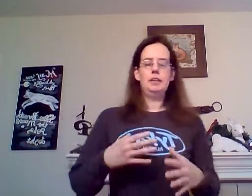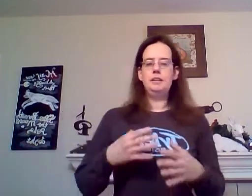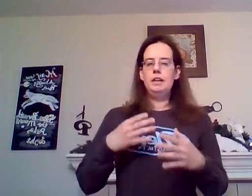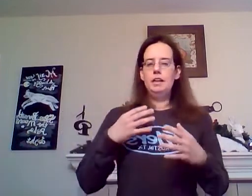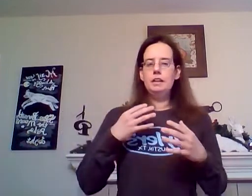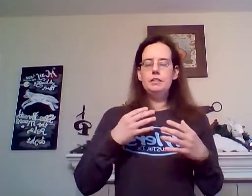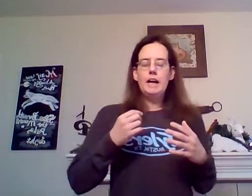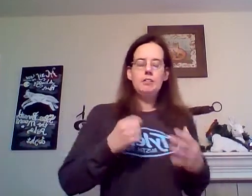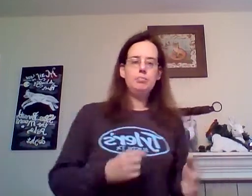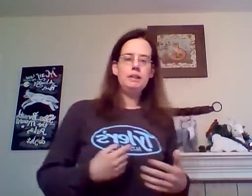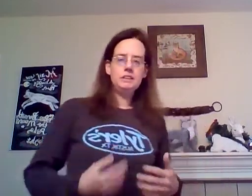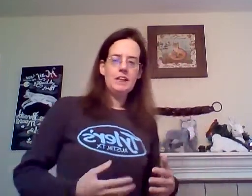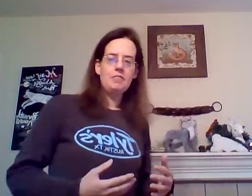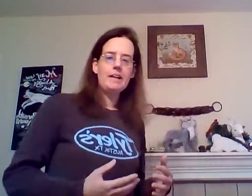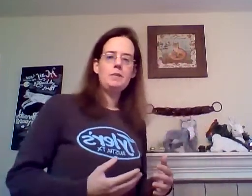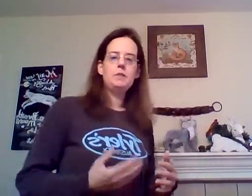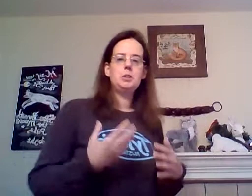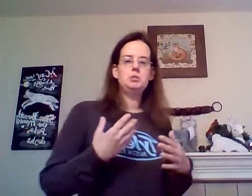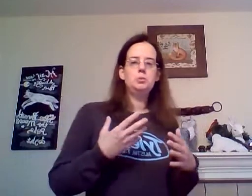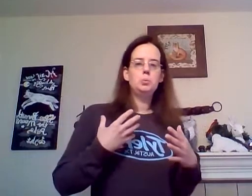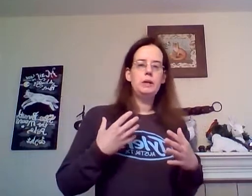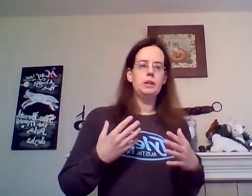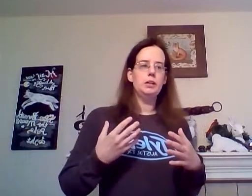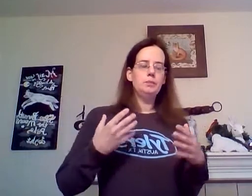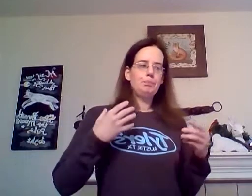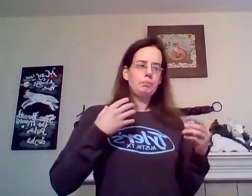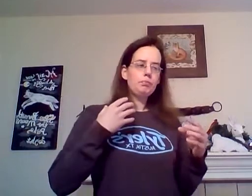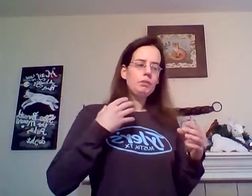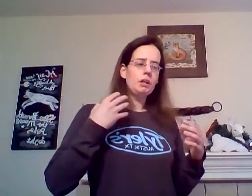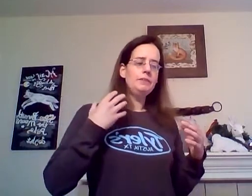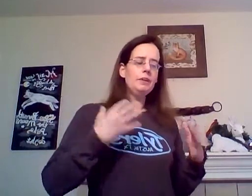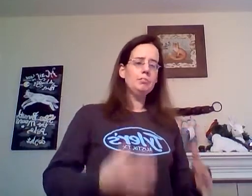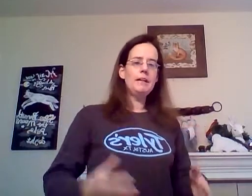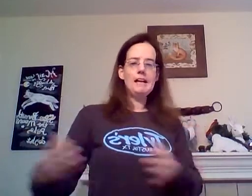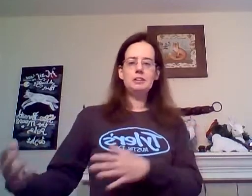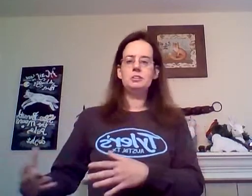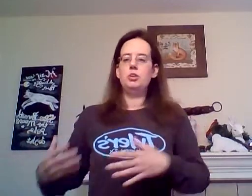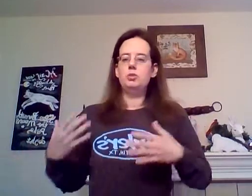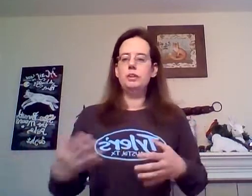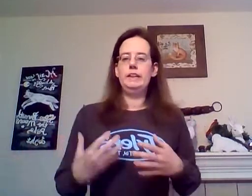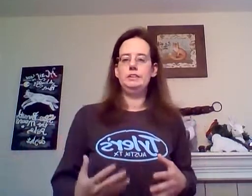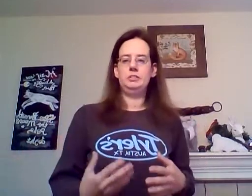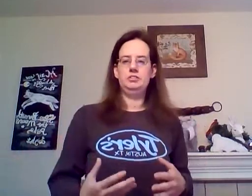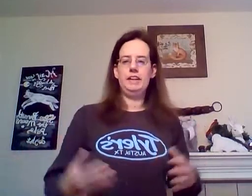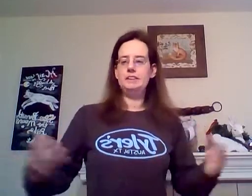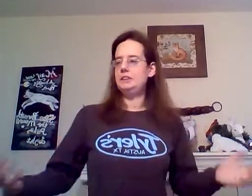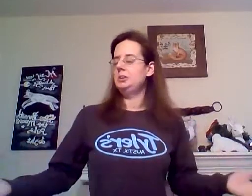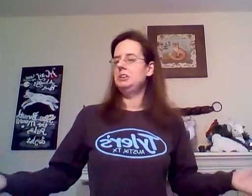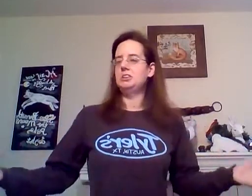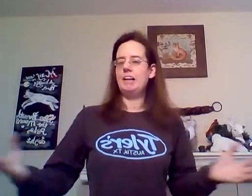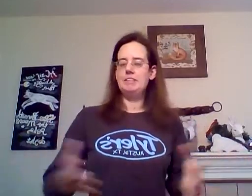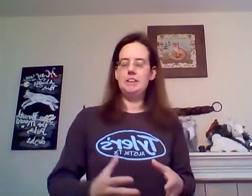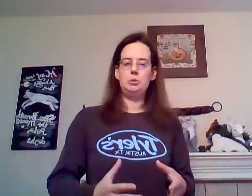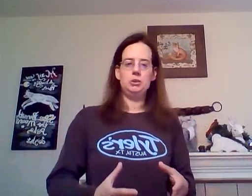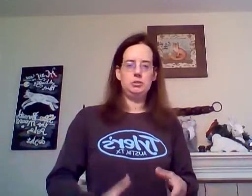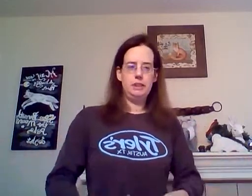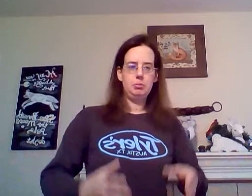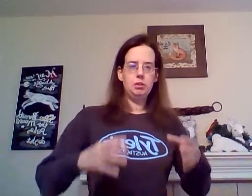and i've been to sci-fi conventions where there have been actors who are really into their fans and you could just gravitate toward their table